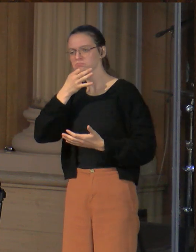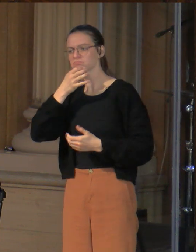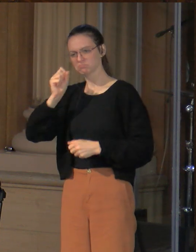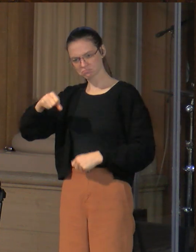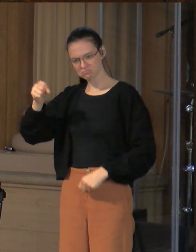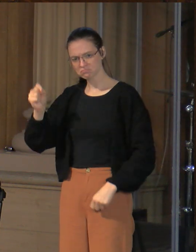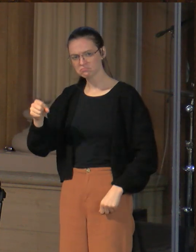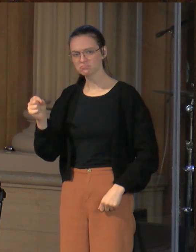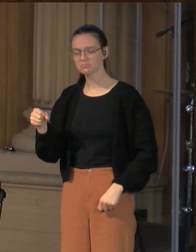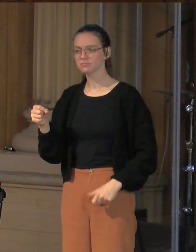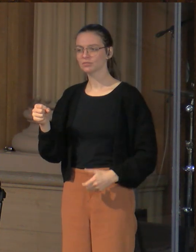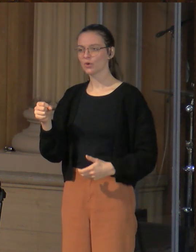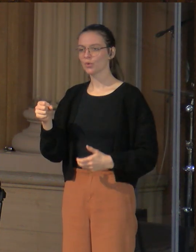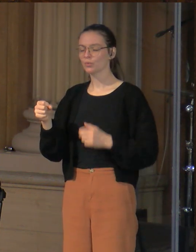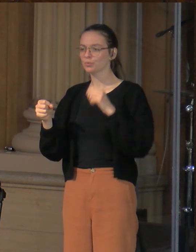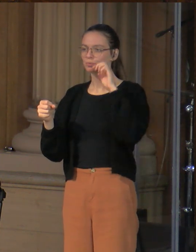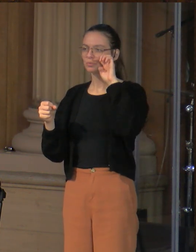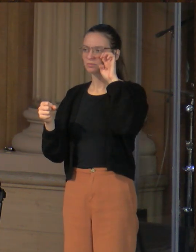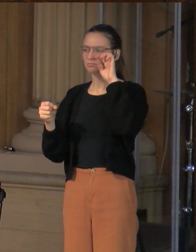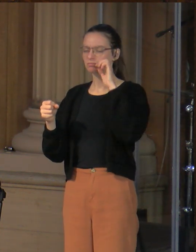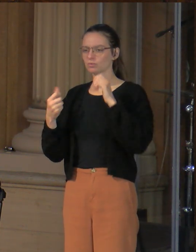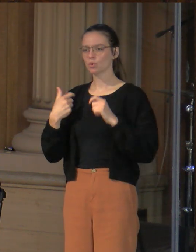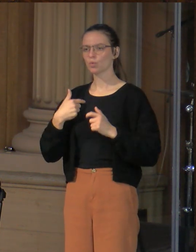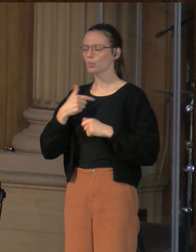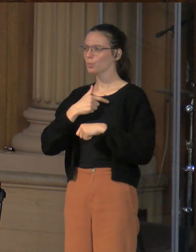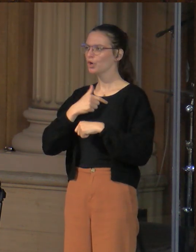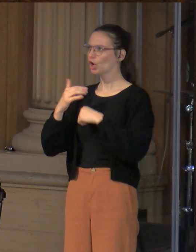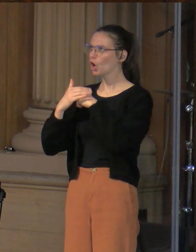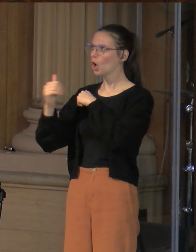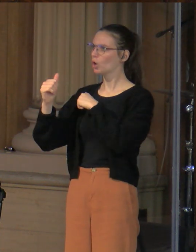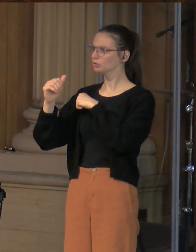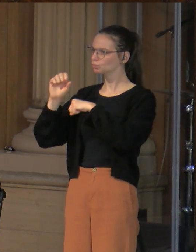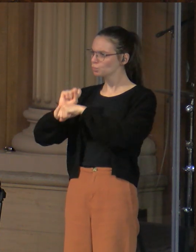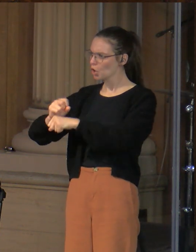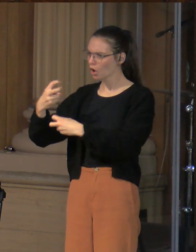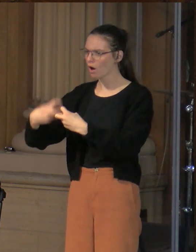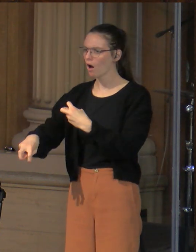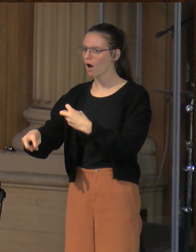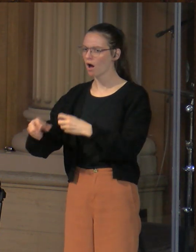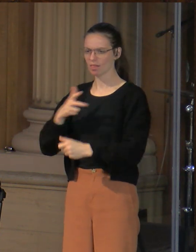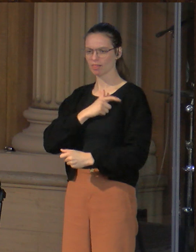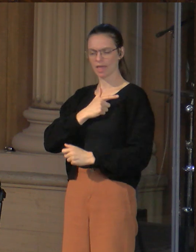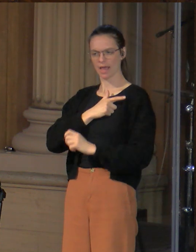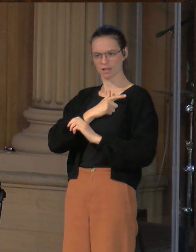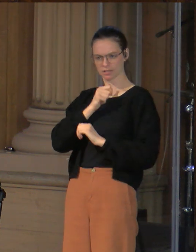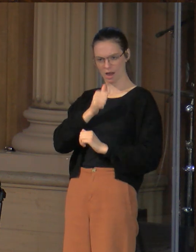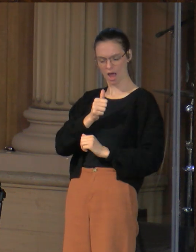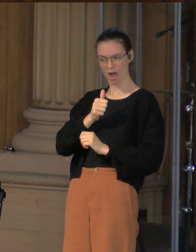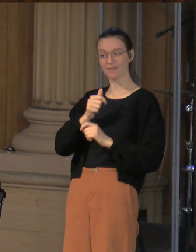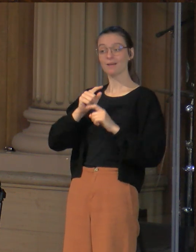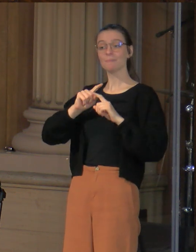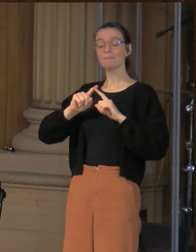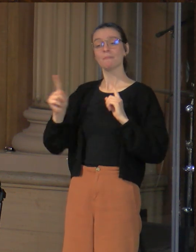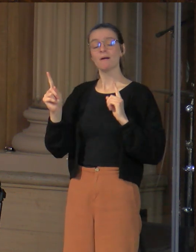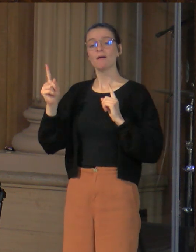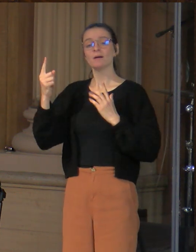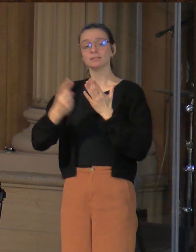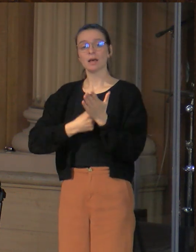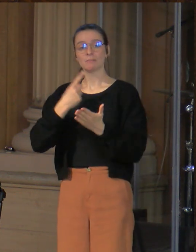that. So it's not like some excuse if we wanted to be lazy. But sometimes rather than aiming for excellence and